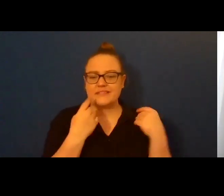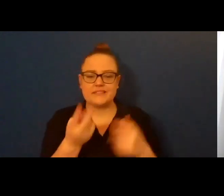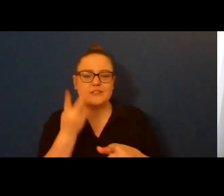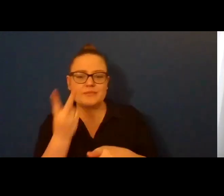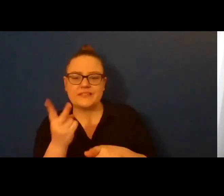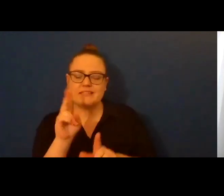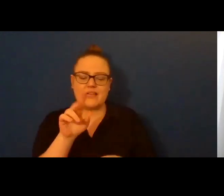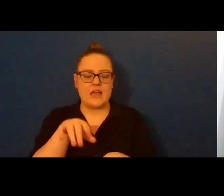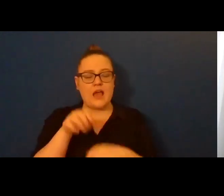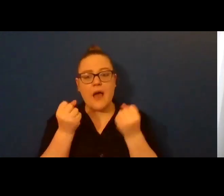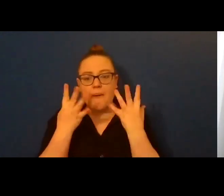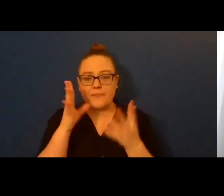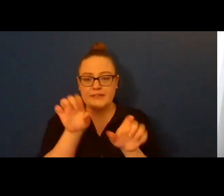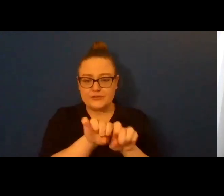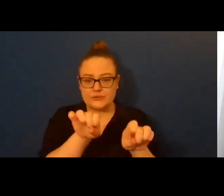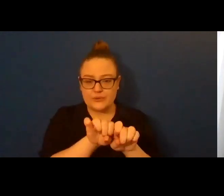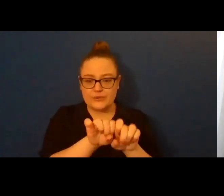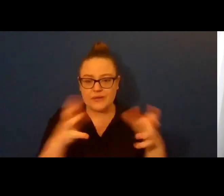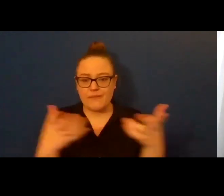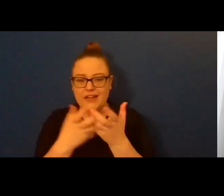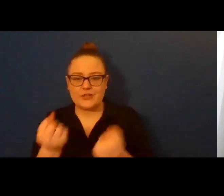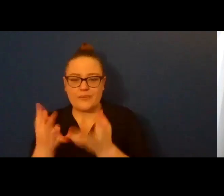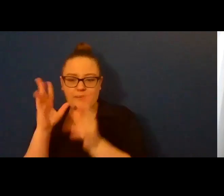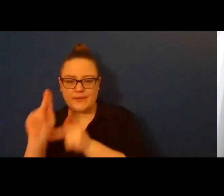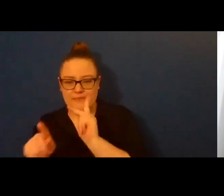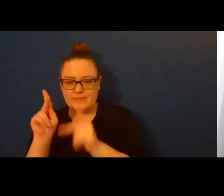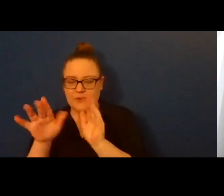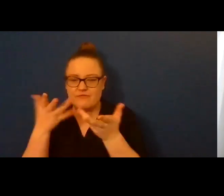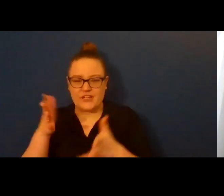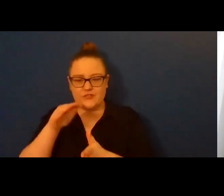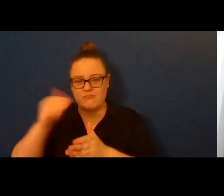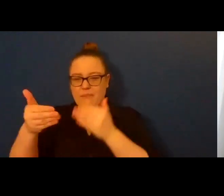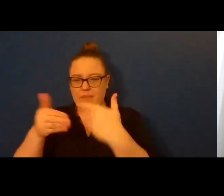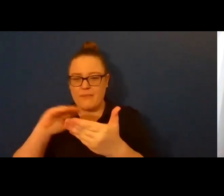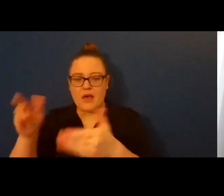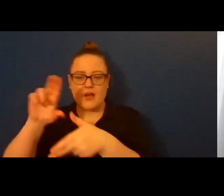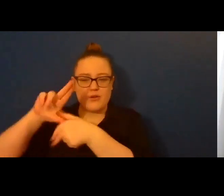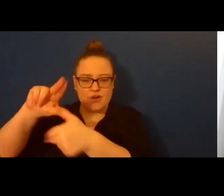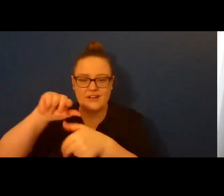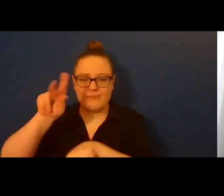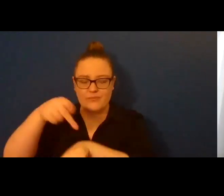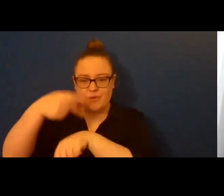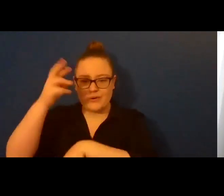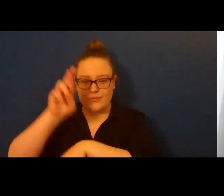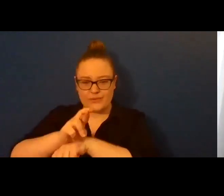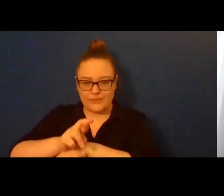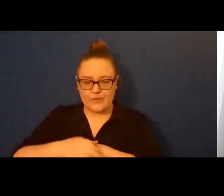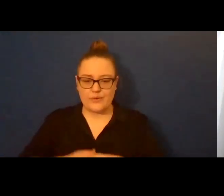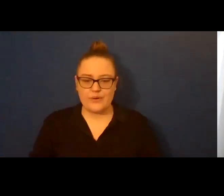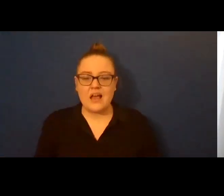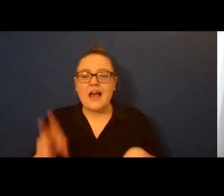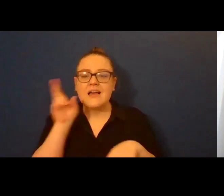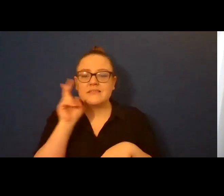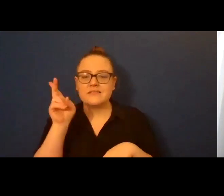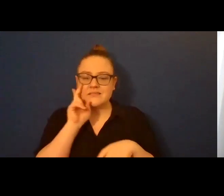statement by a tiki torch manufacturer saying that they didn't support white supremacists. A child-sized bulletproof